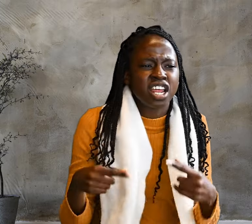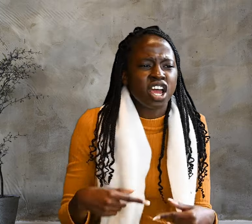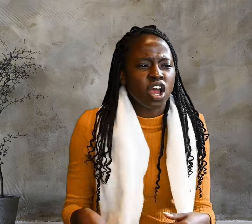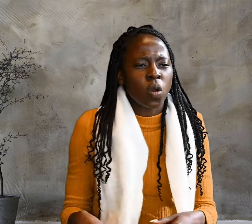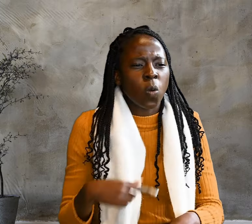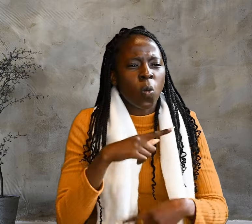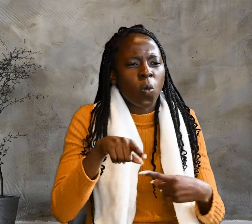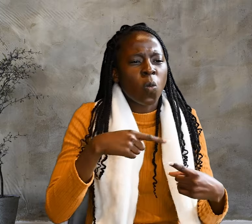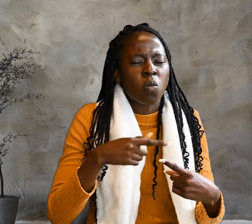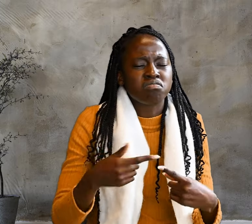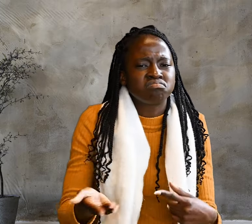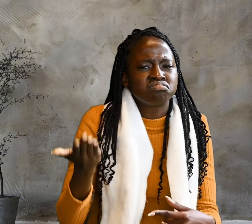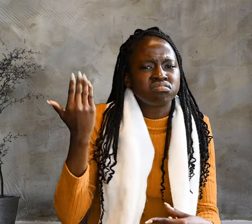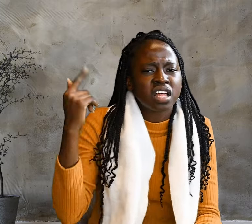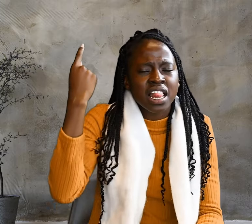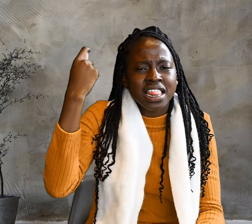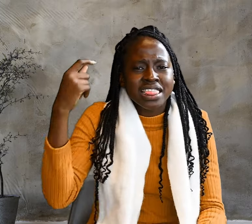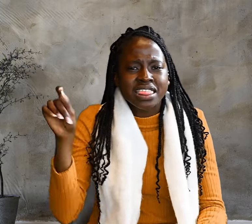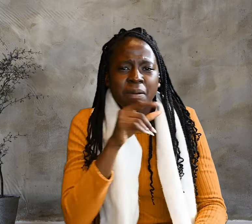Jews there tried to stone you.